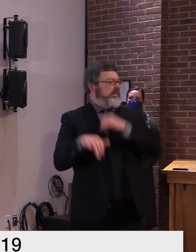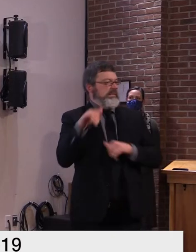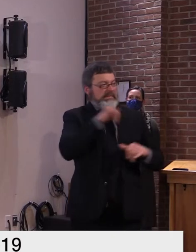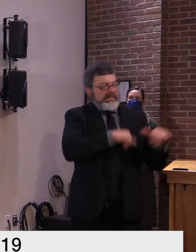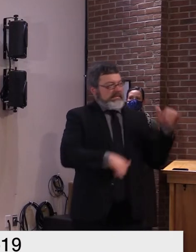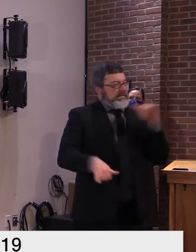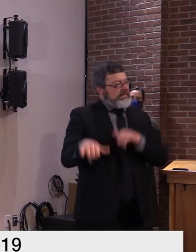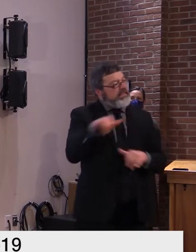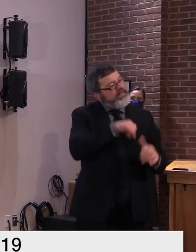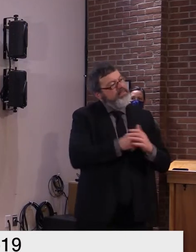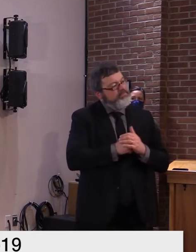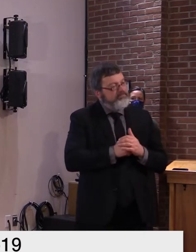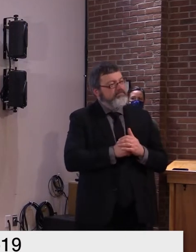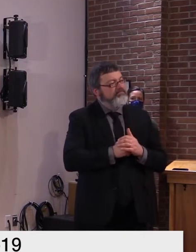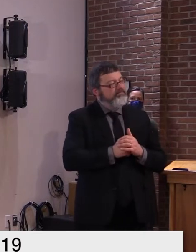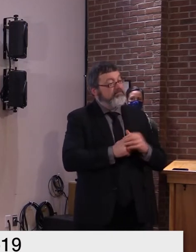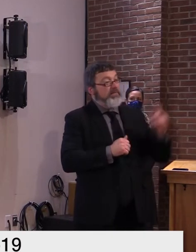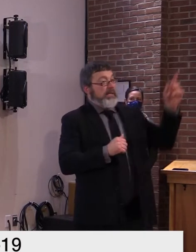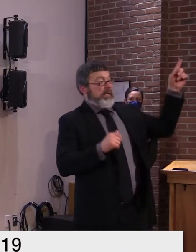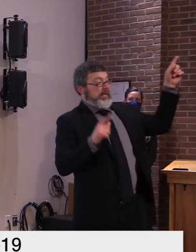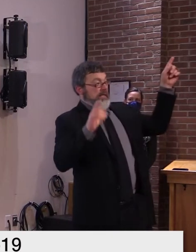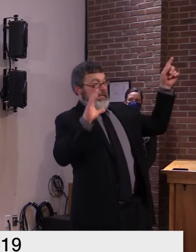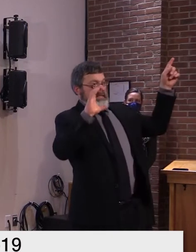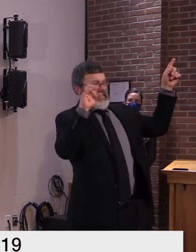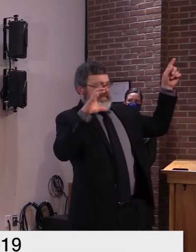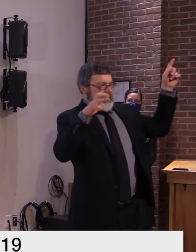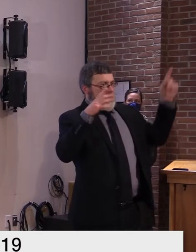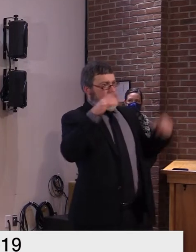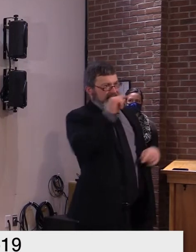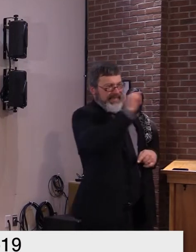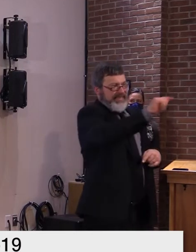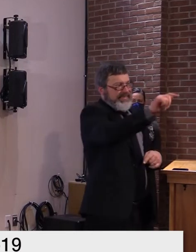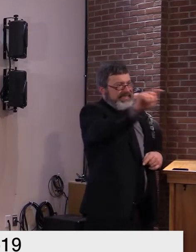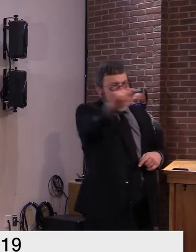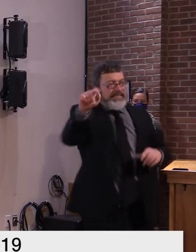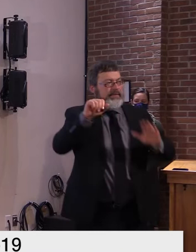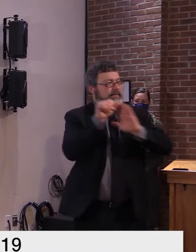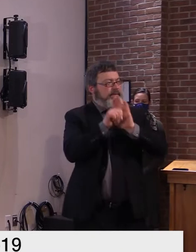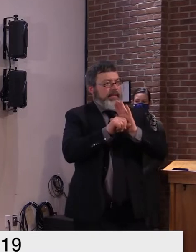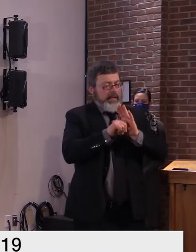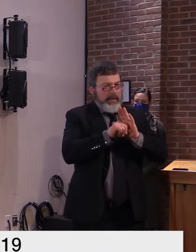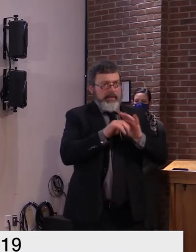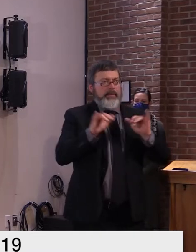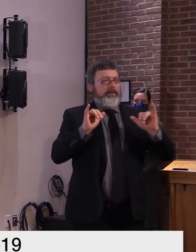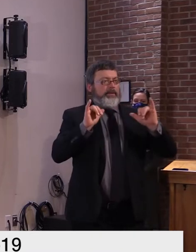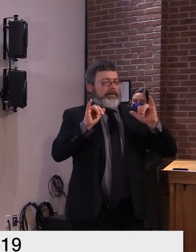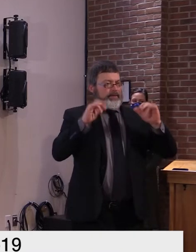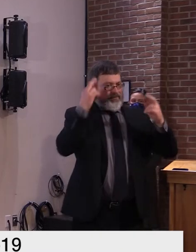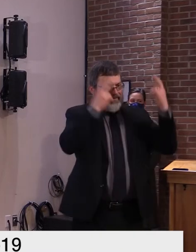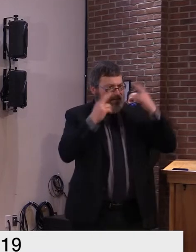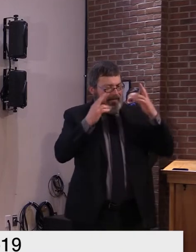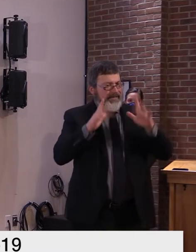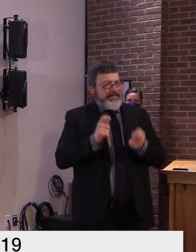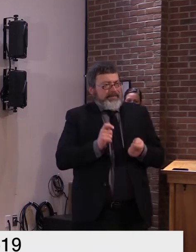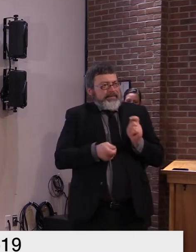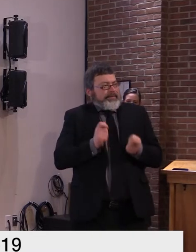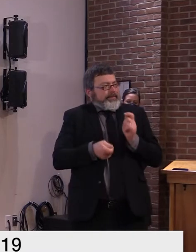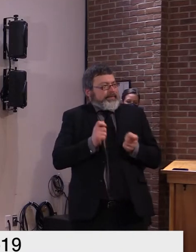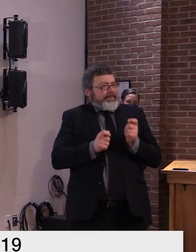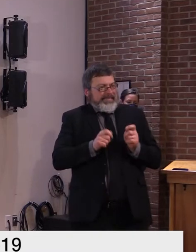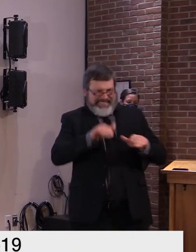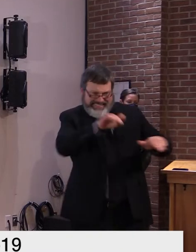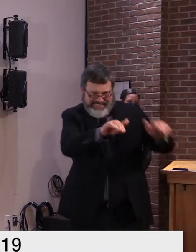combination of strategies and reduce the transmission of sars cov2 virus long-term